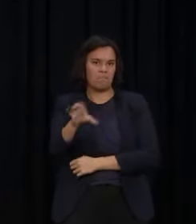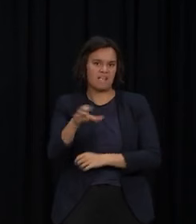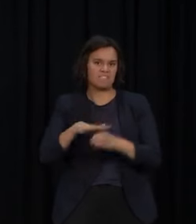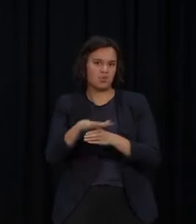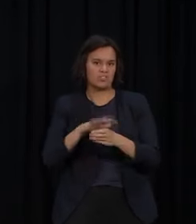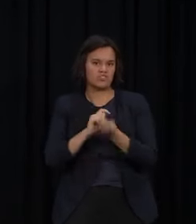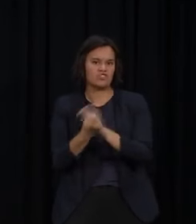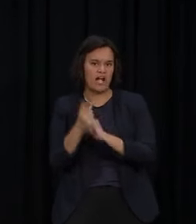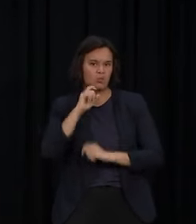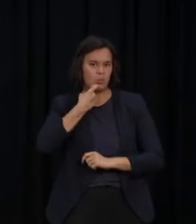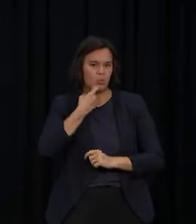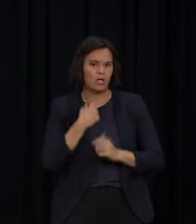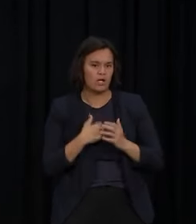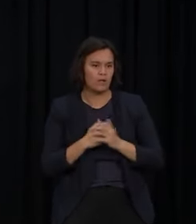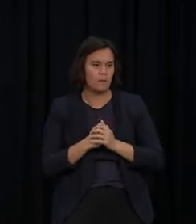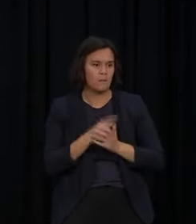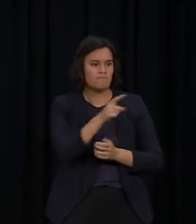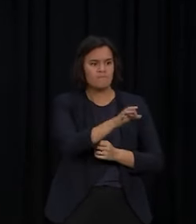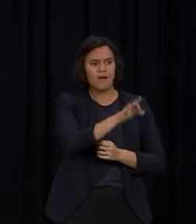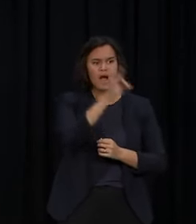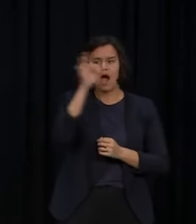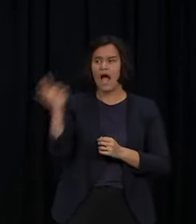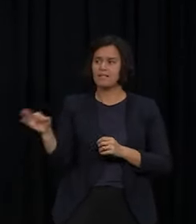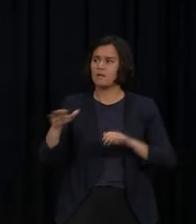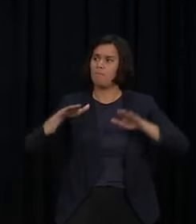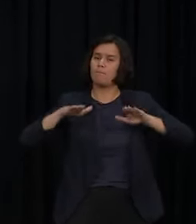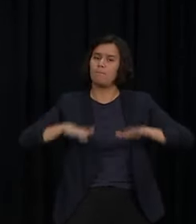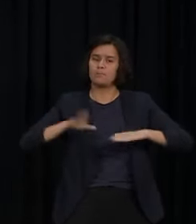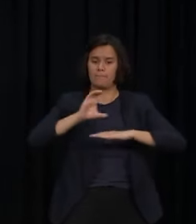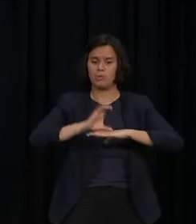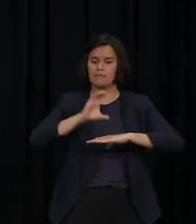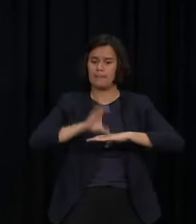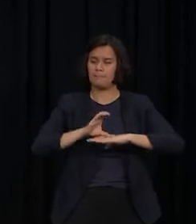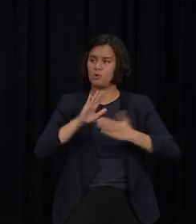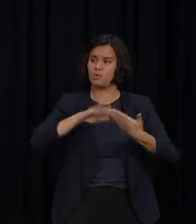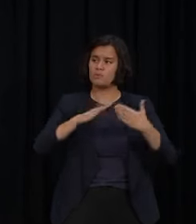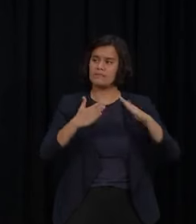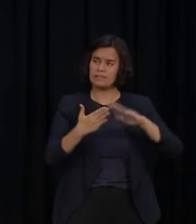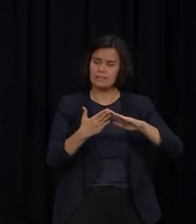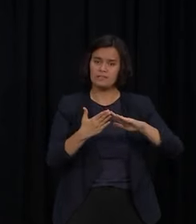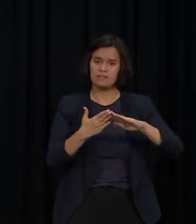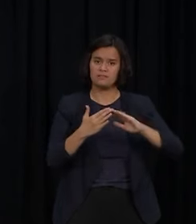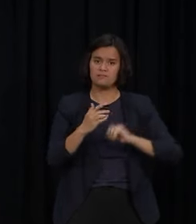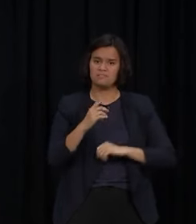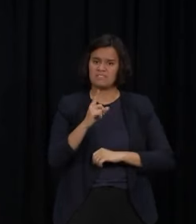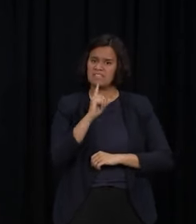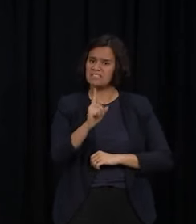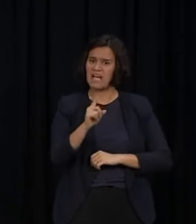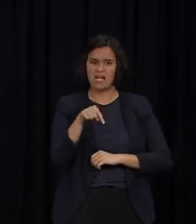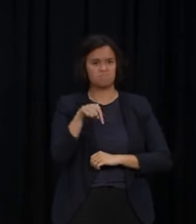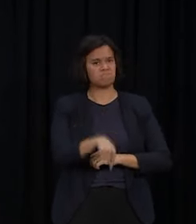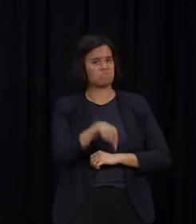How can say to you by reports that the Muslim community in Dunedin was warning of a culture of racism and